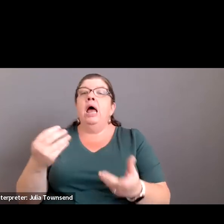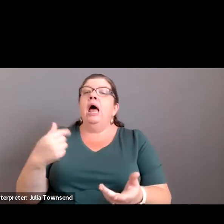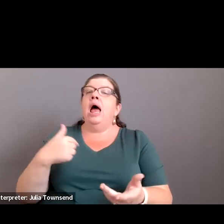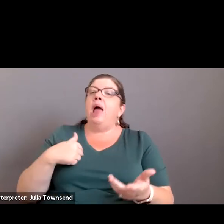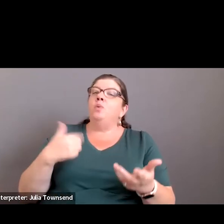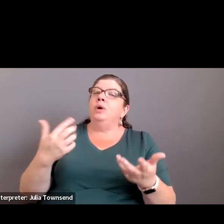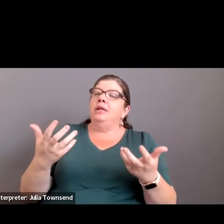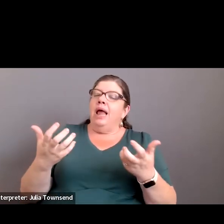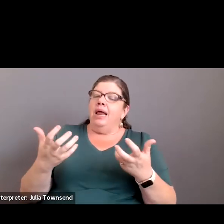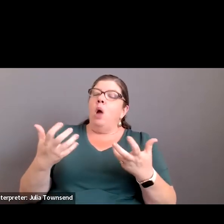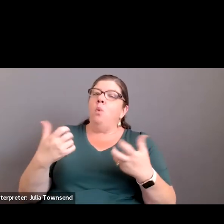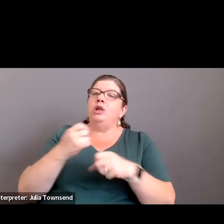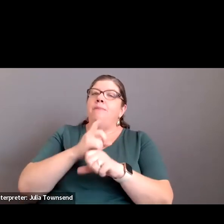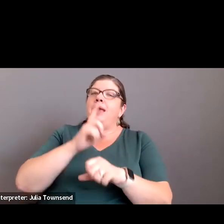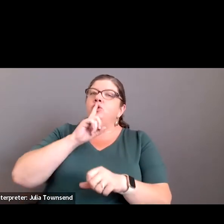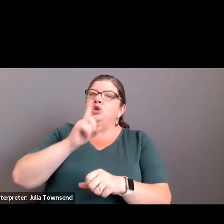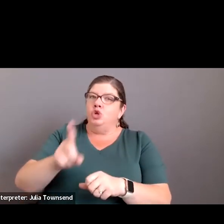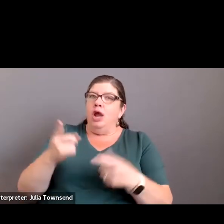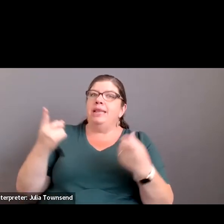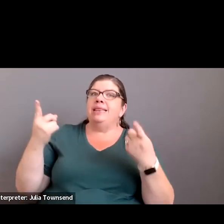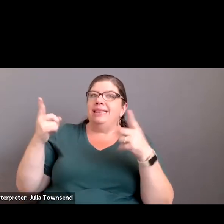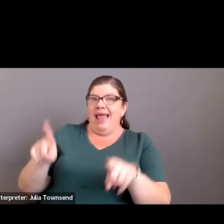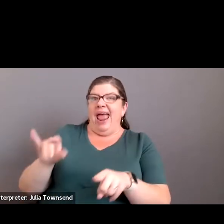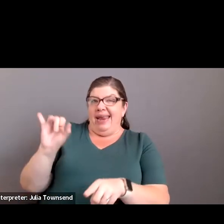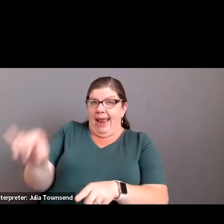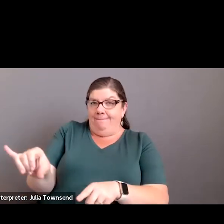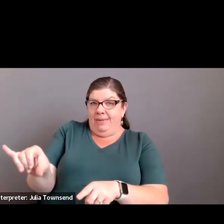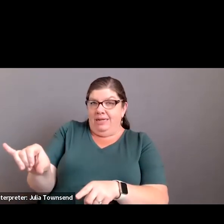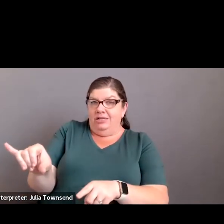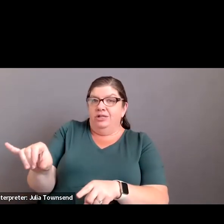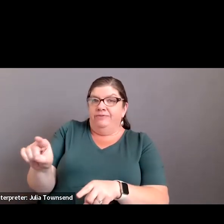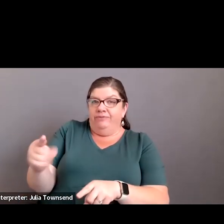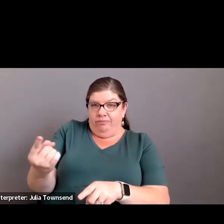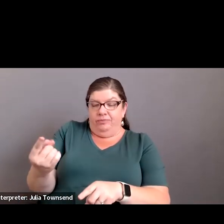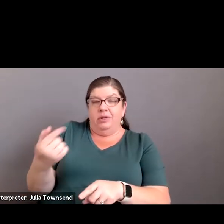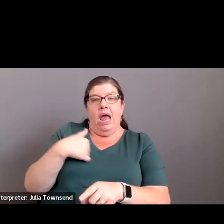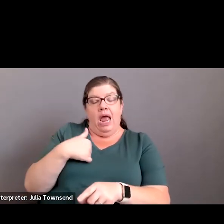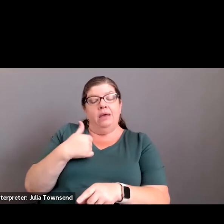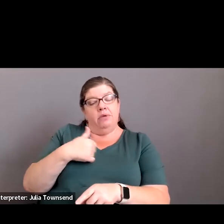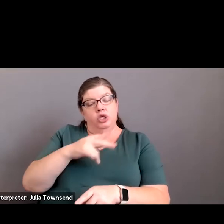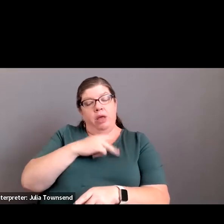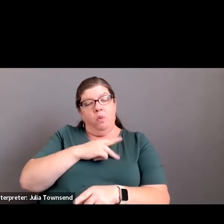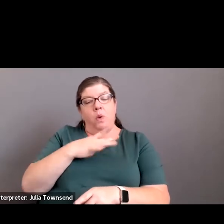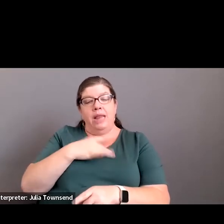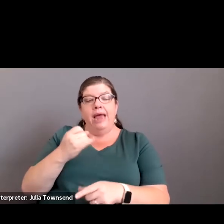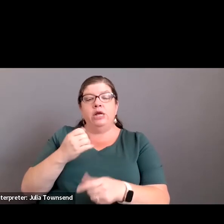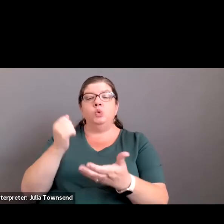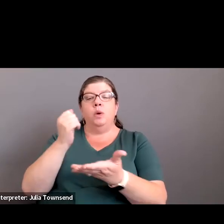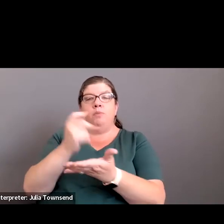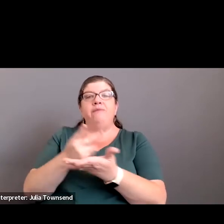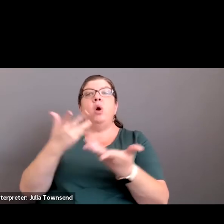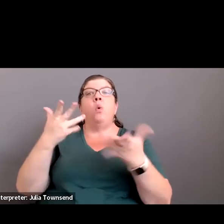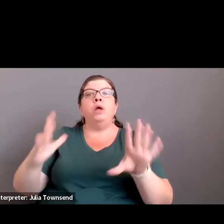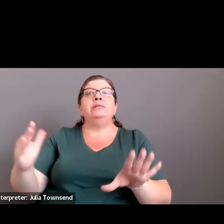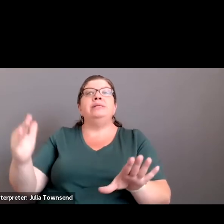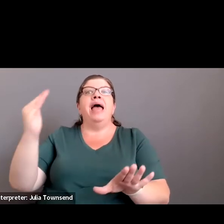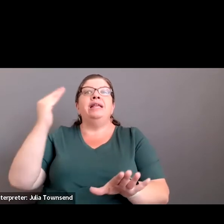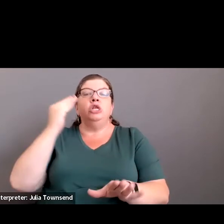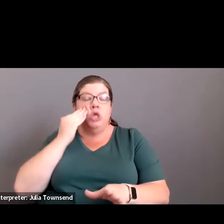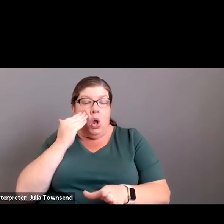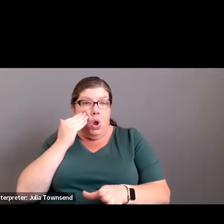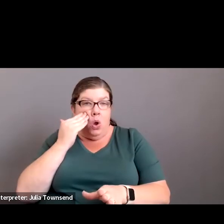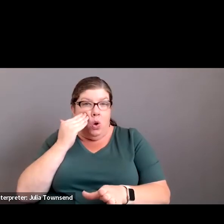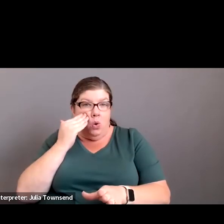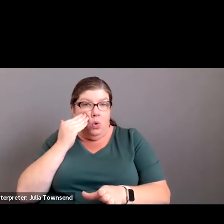like to – I want to make sure that happens. I personally would like to approve it once I know any. If the audit